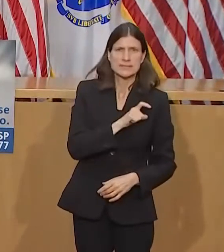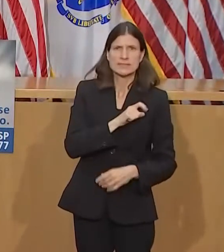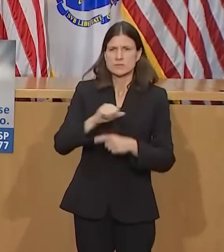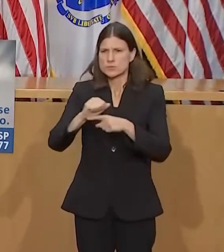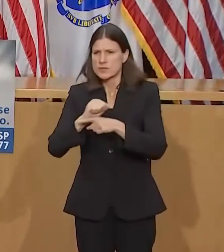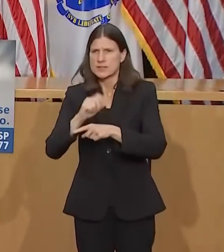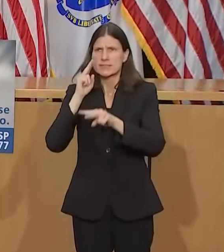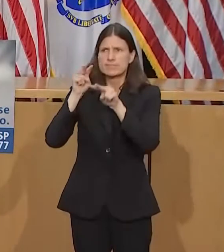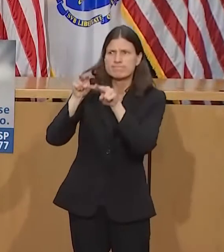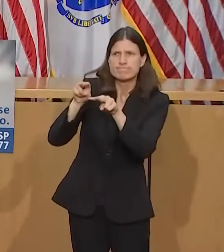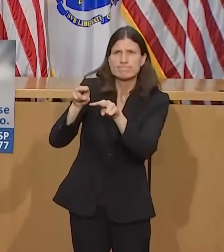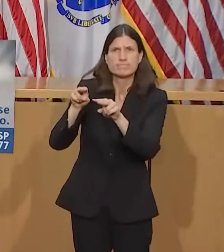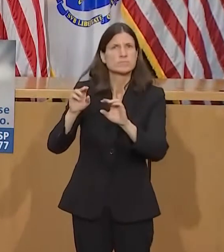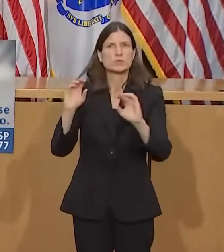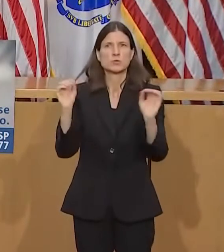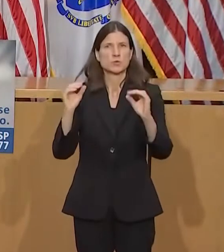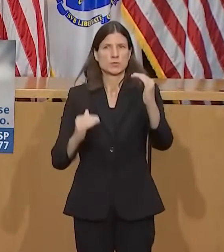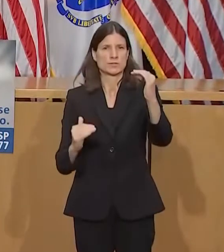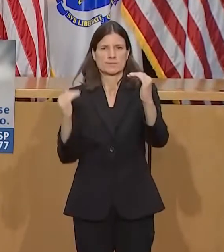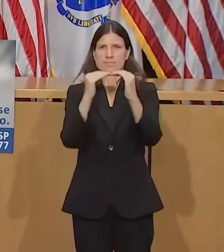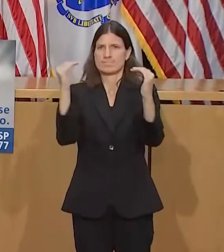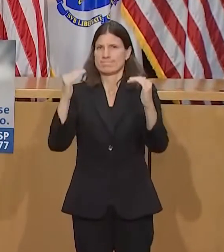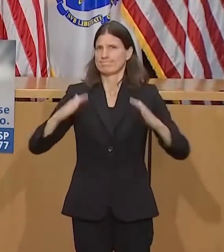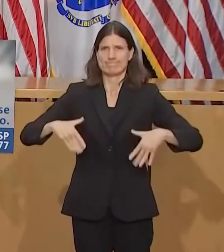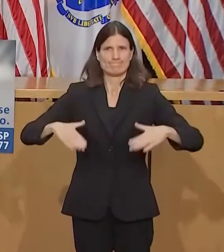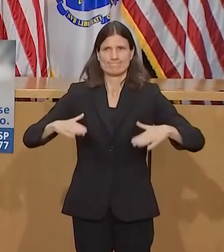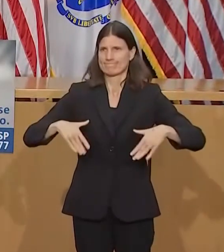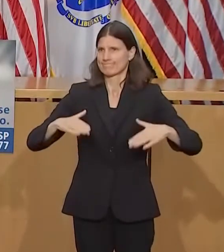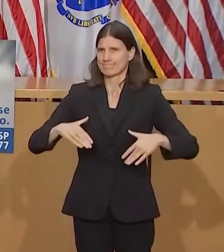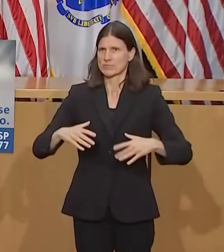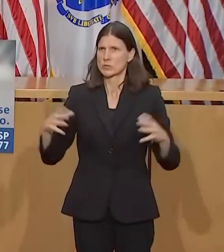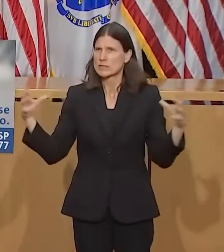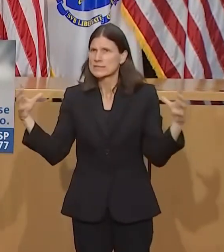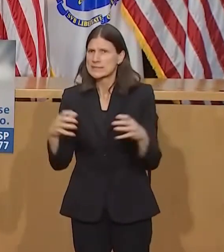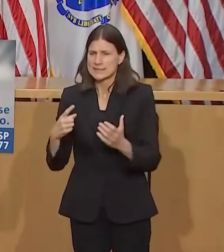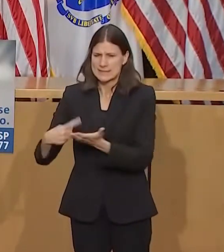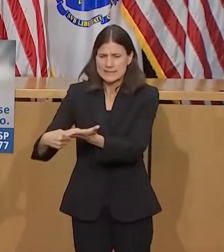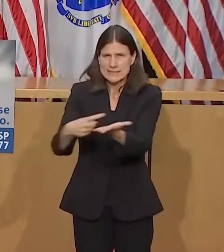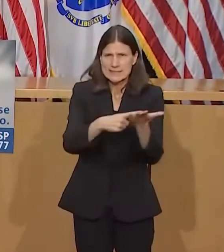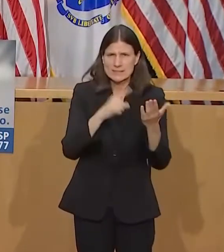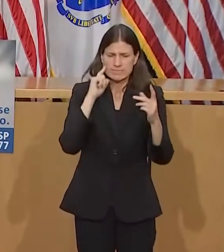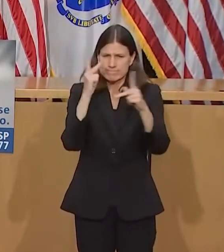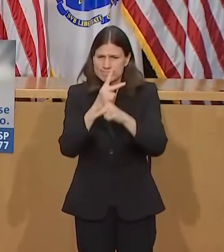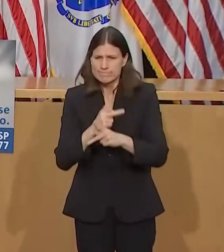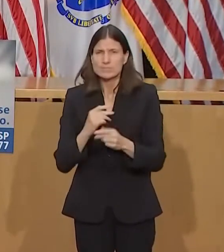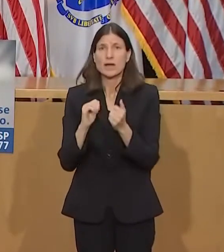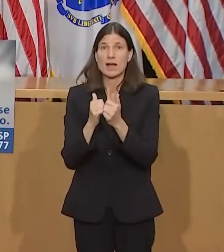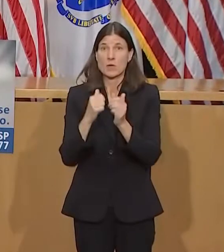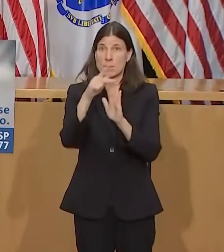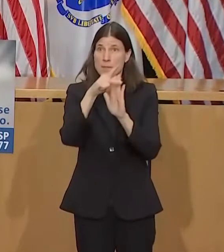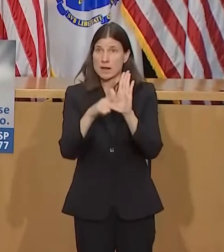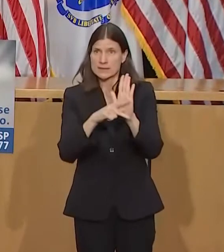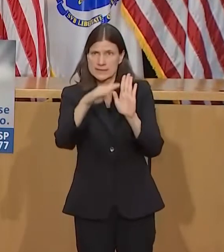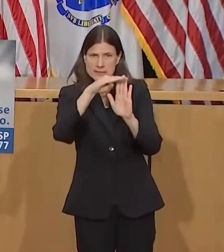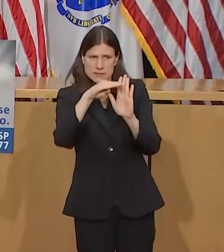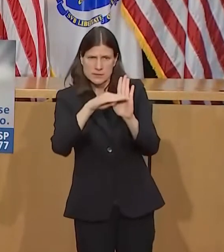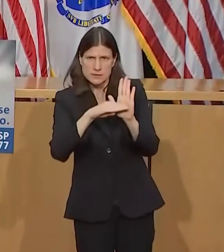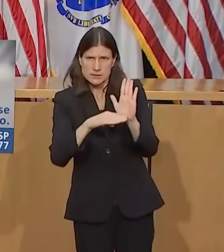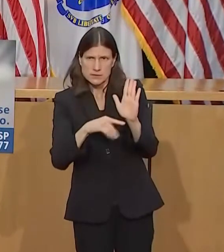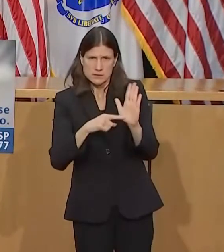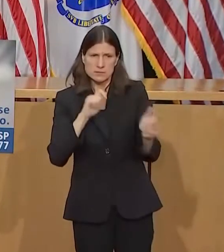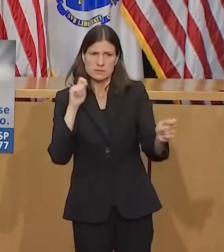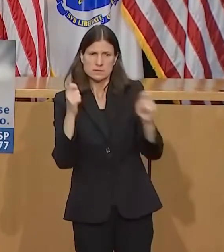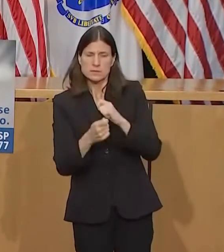ideas to address the injustices that still clearly exist for communities of color everywhere. There are no easy